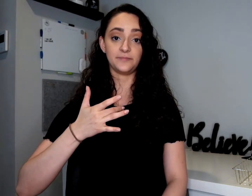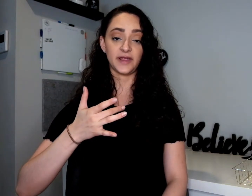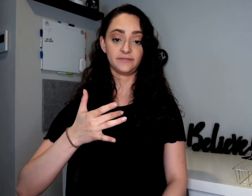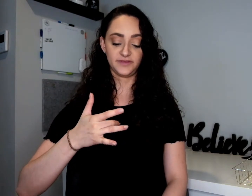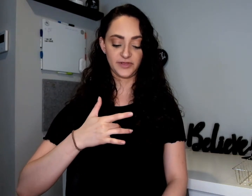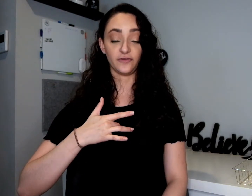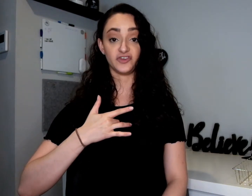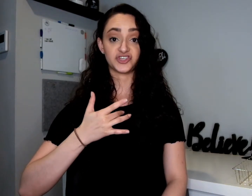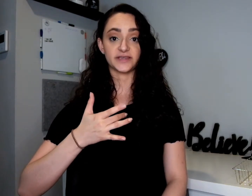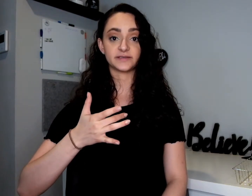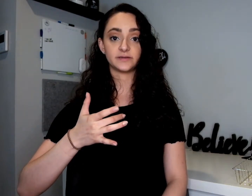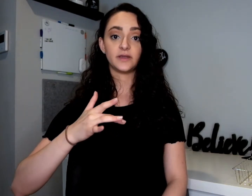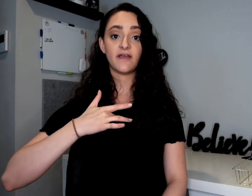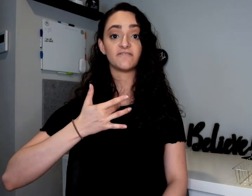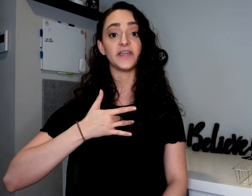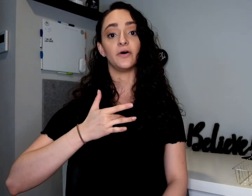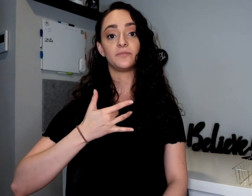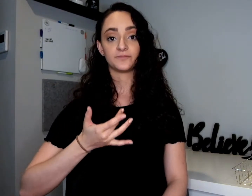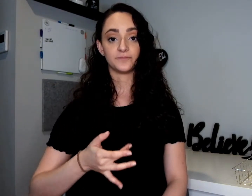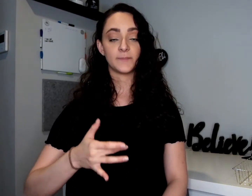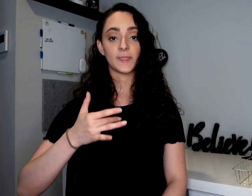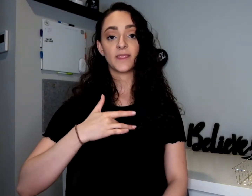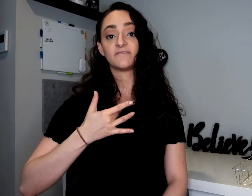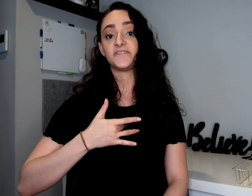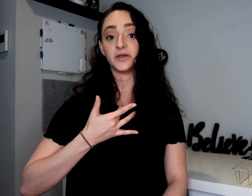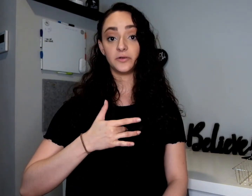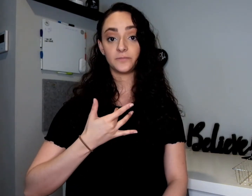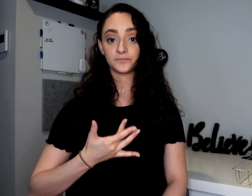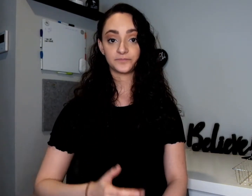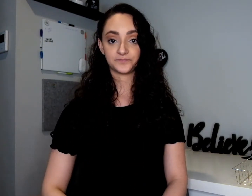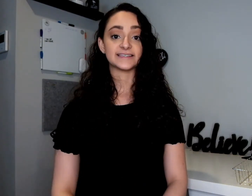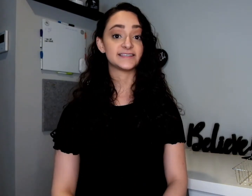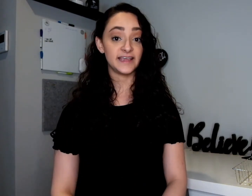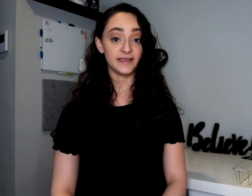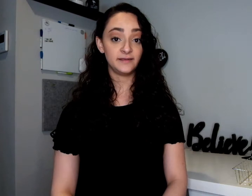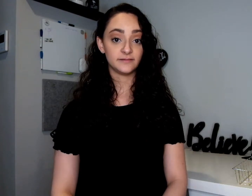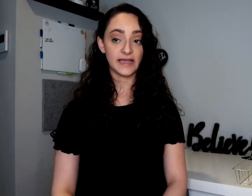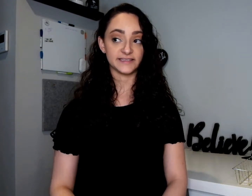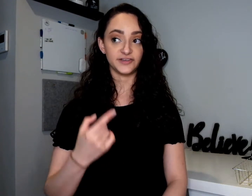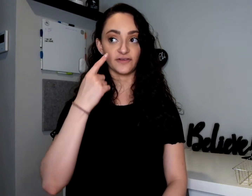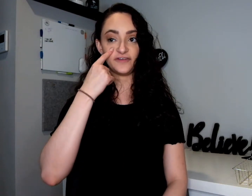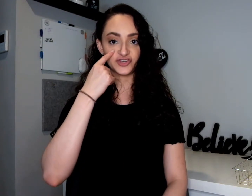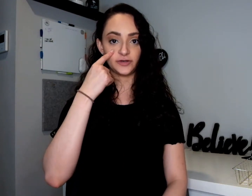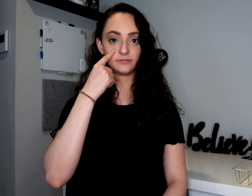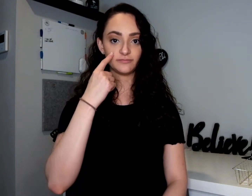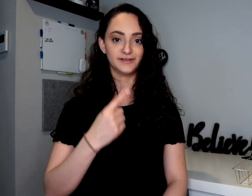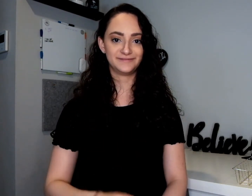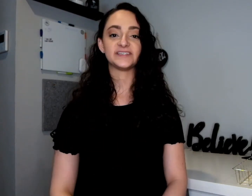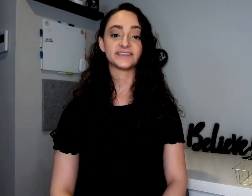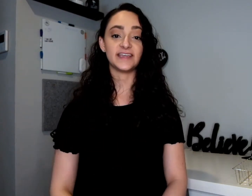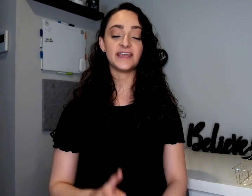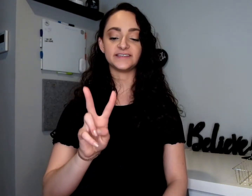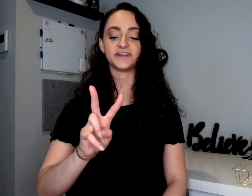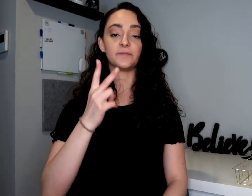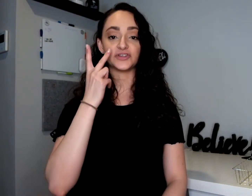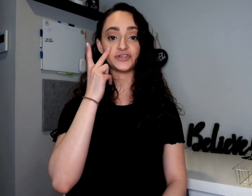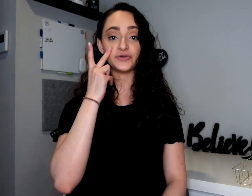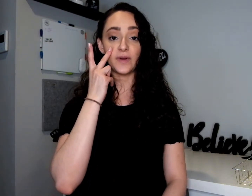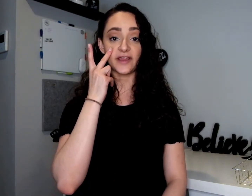by the middle of your chest. Feel. Feel. See, as in your vision. See is the number two by your